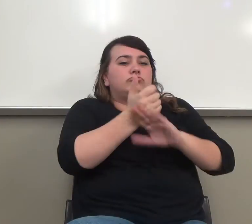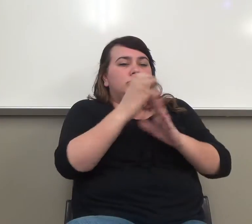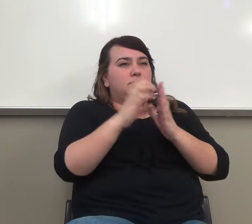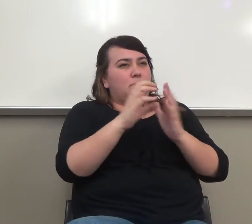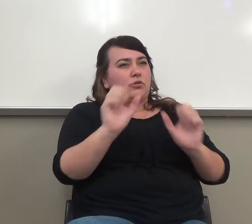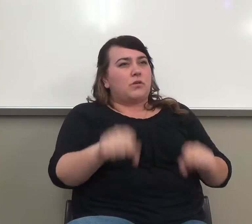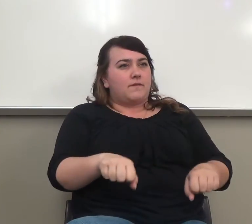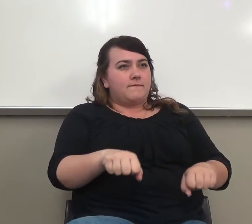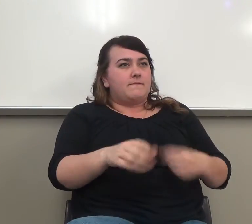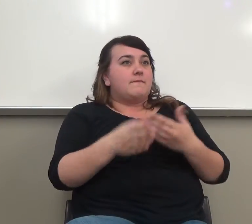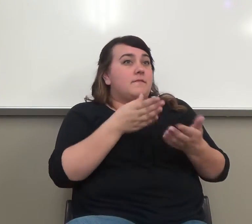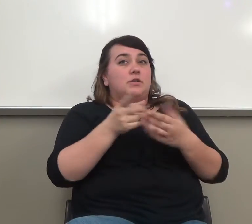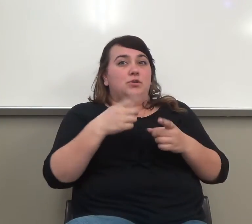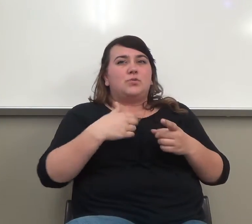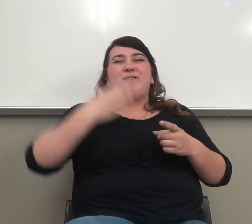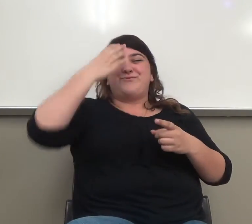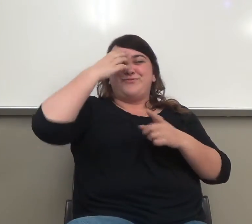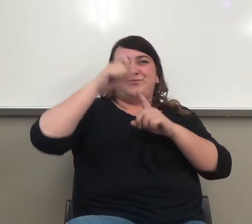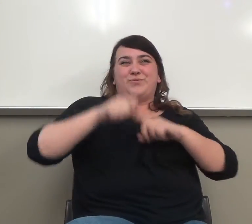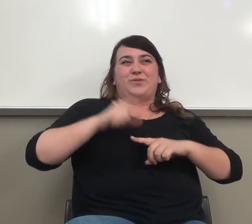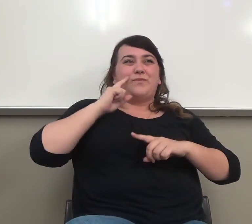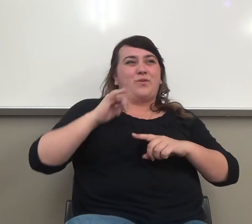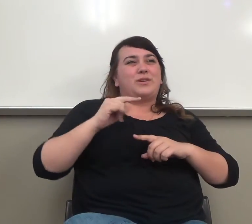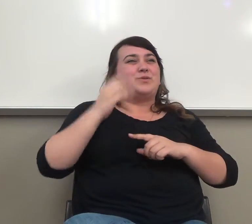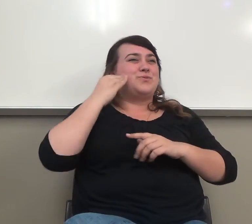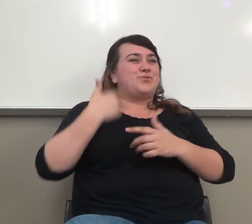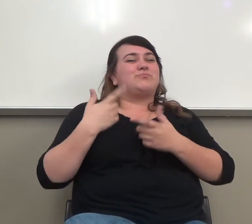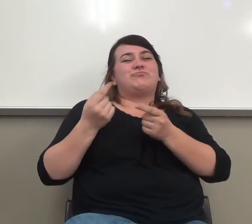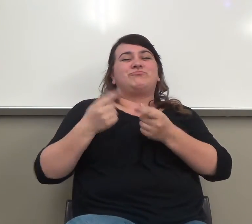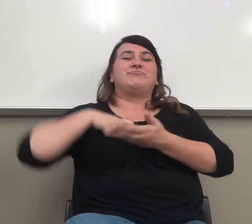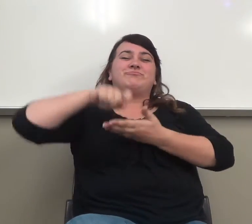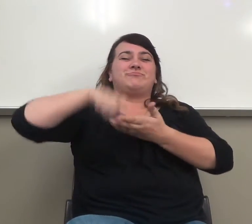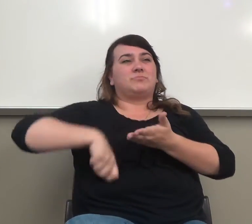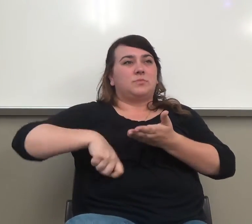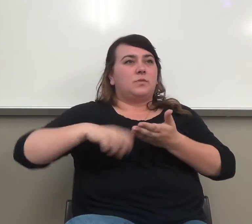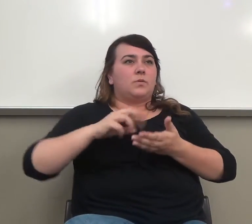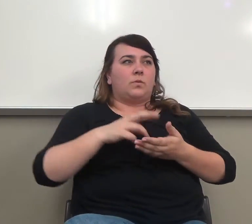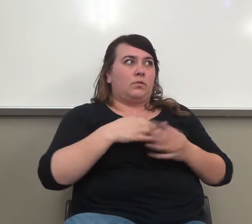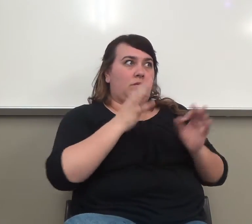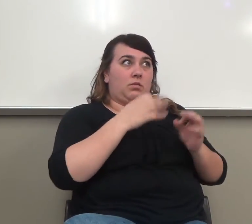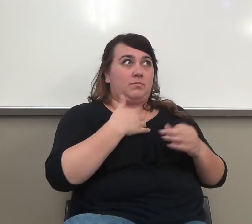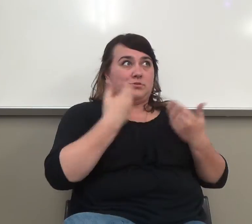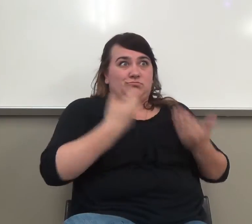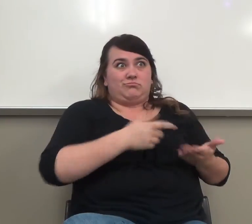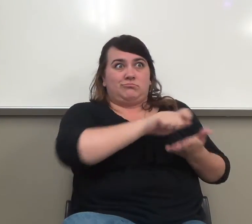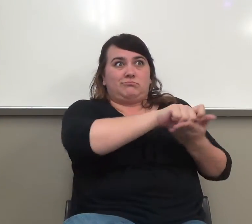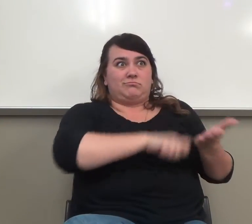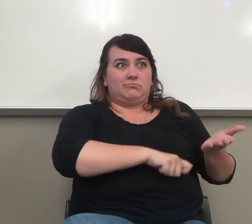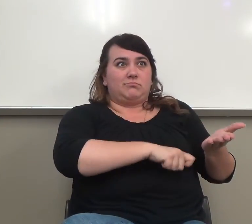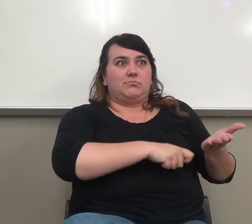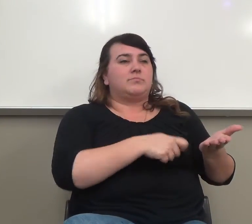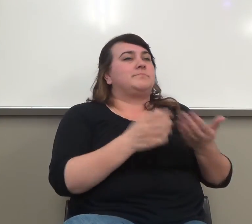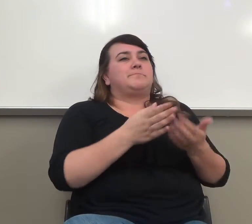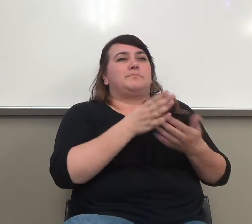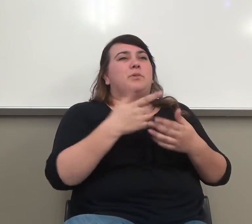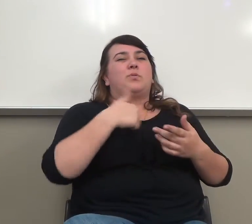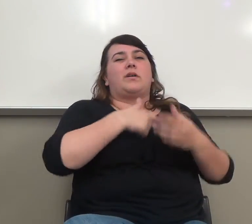you knew what you were doing, all this stuff, or not, you showed that you can understand it. But we did, we want to put some names on it. Okay.